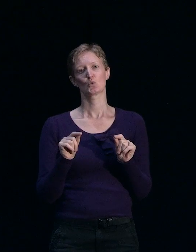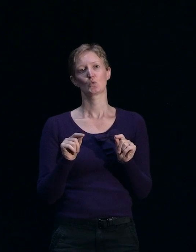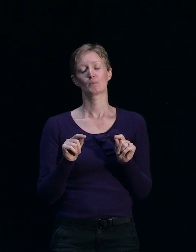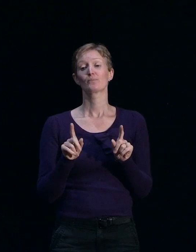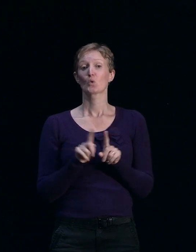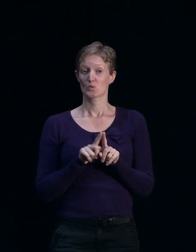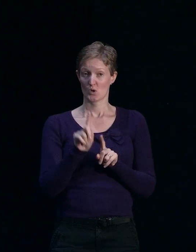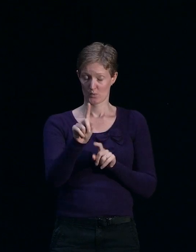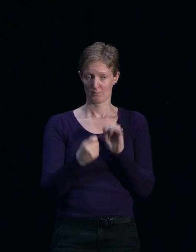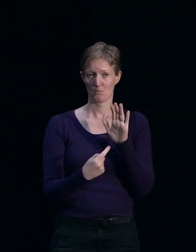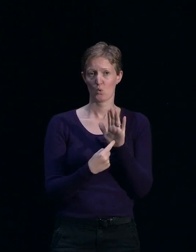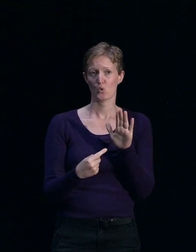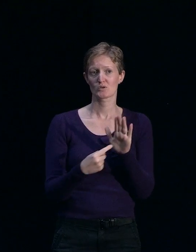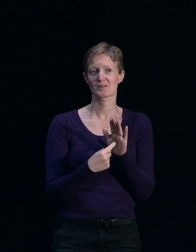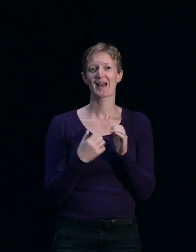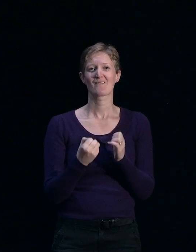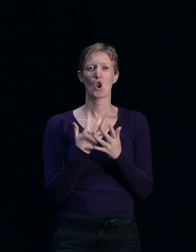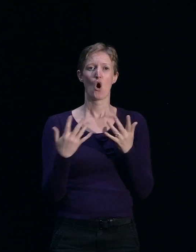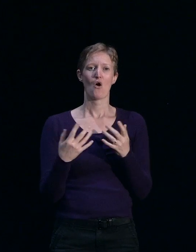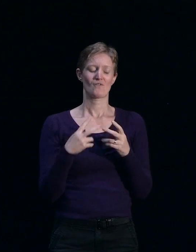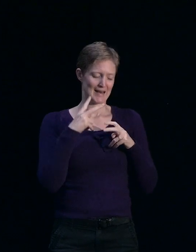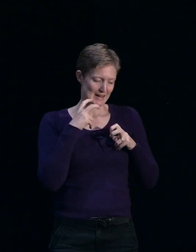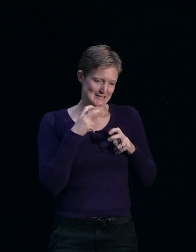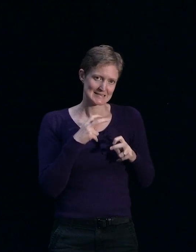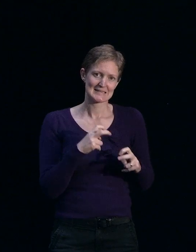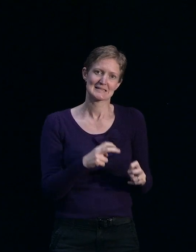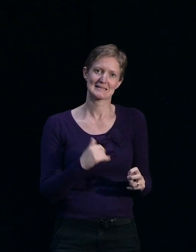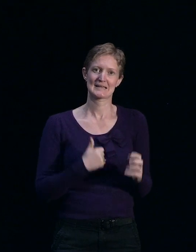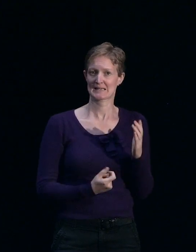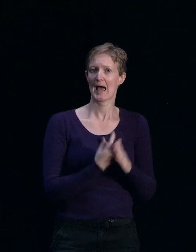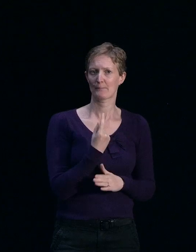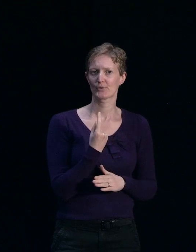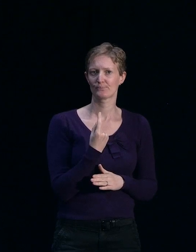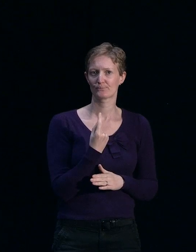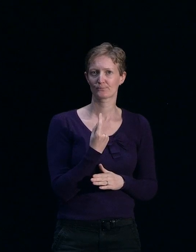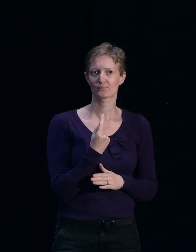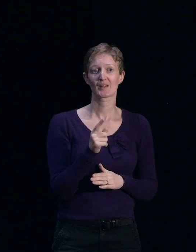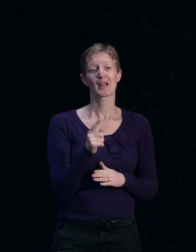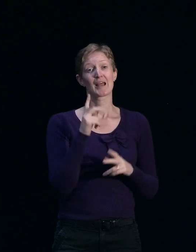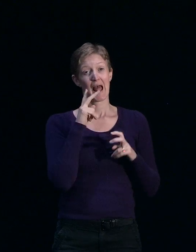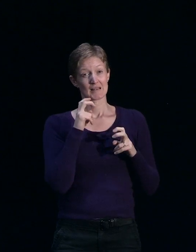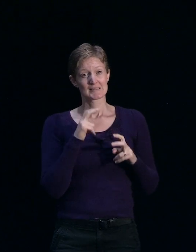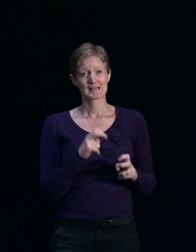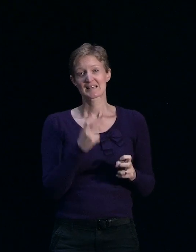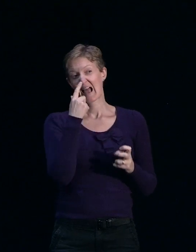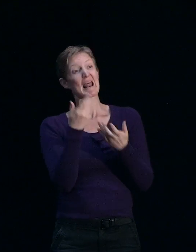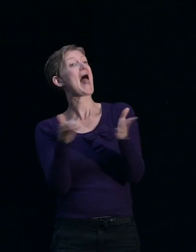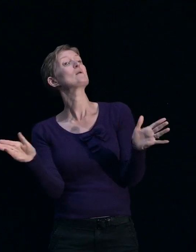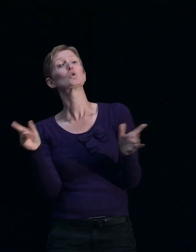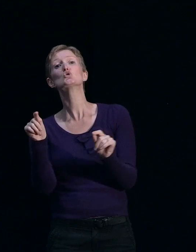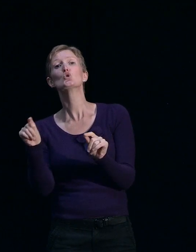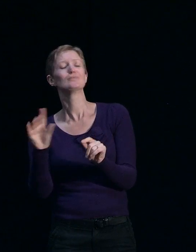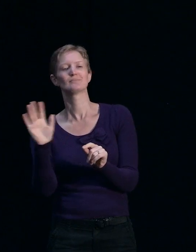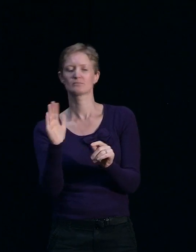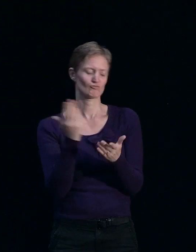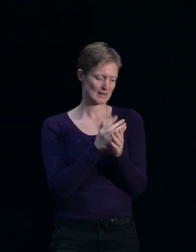is very important, is all the behind the scenes analysis that needs to be done. Now that work is very, very specialised, you need very specialised